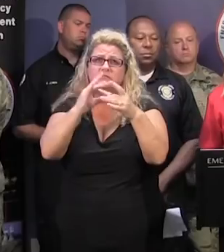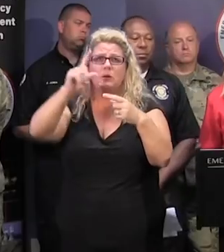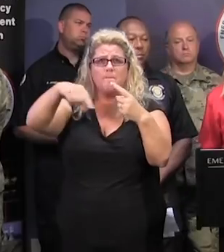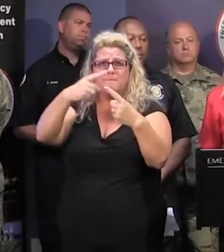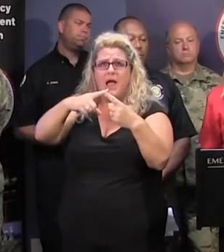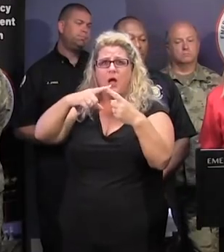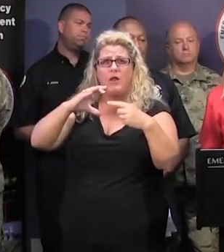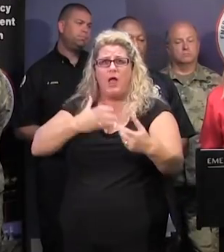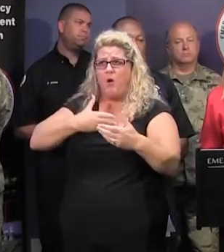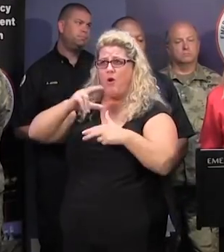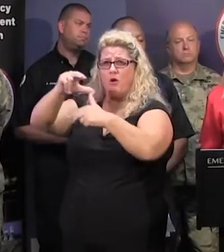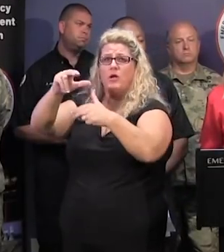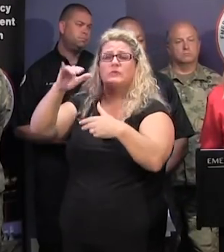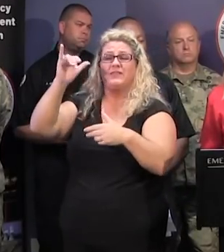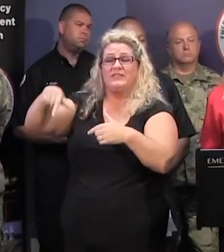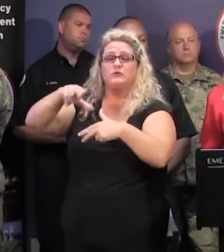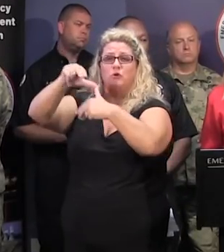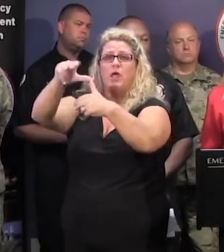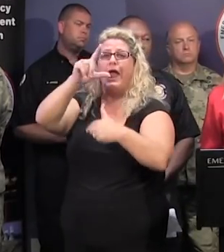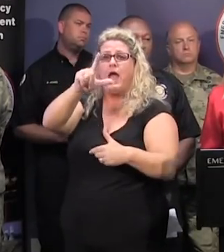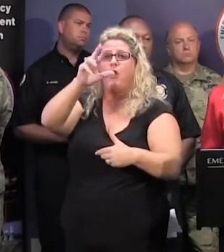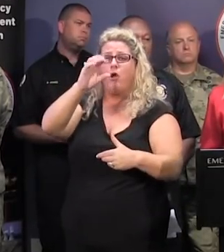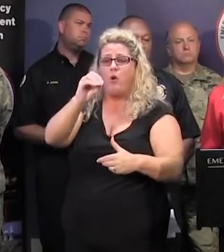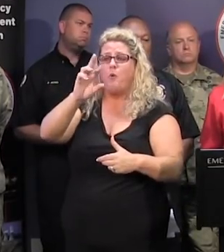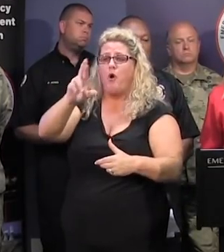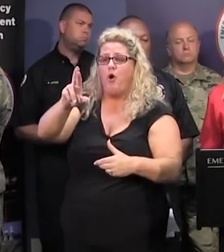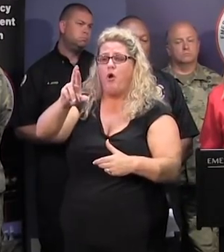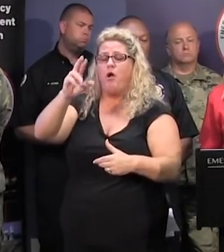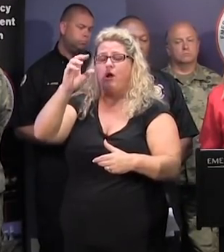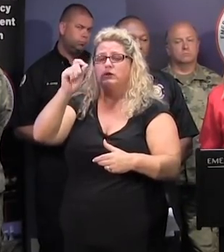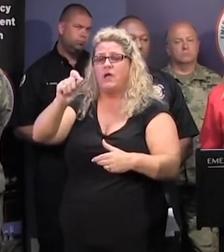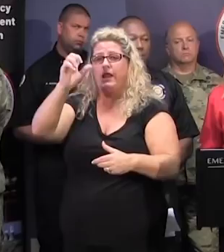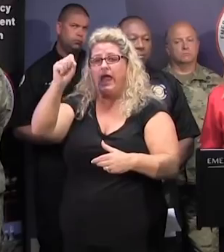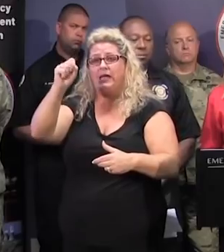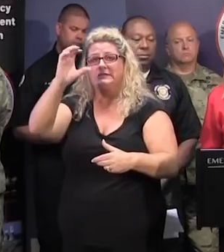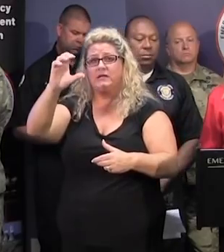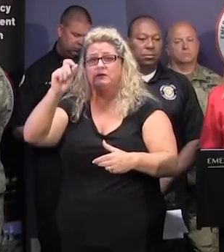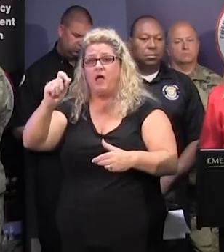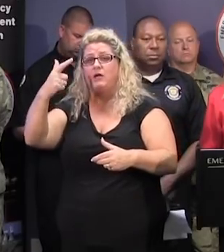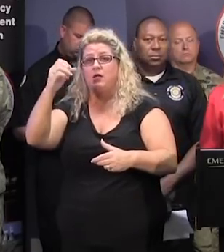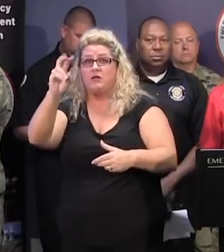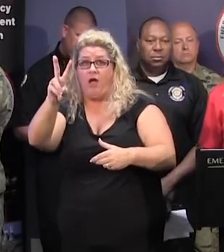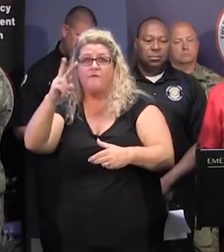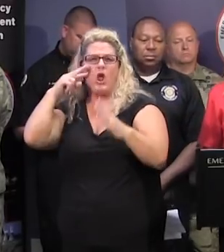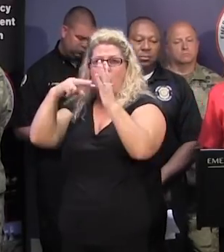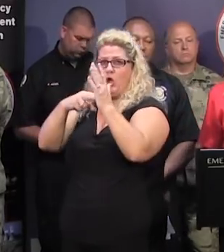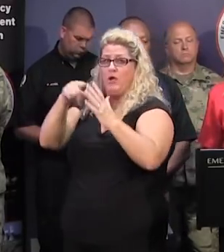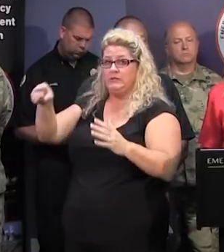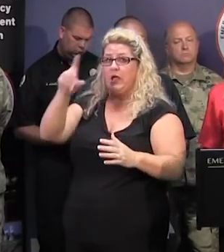storm on our agency website, llr.sc.gov. Again, that's llr.sc.gov.